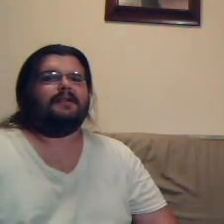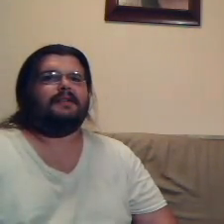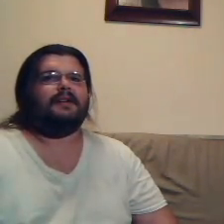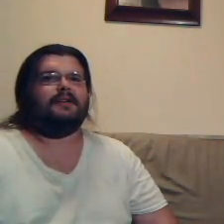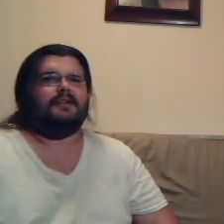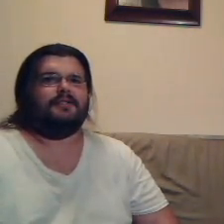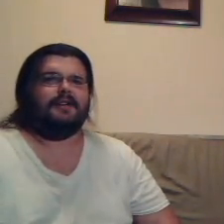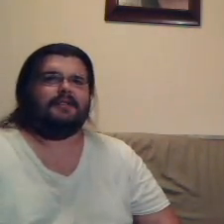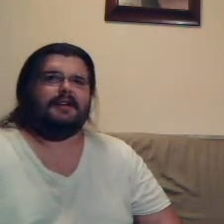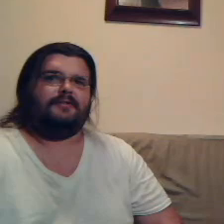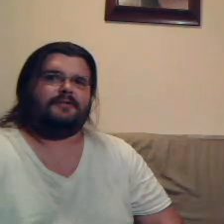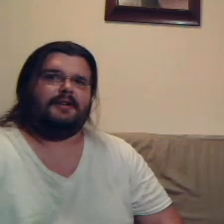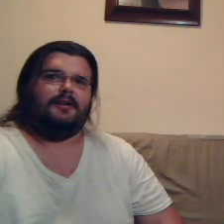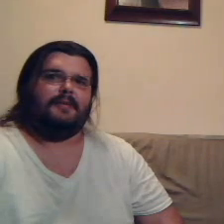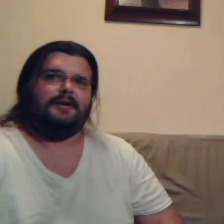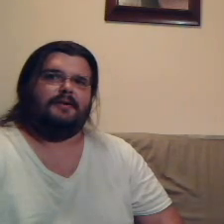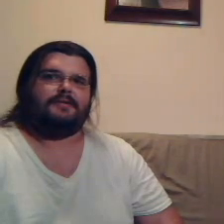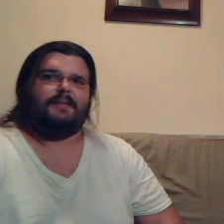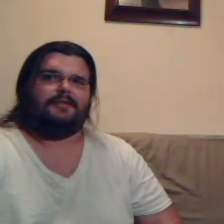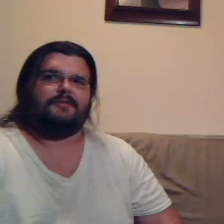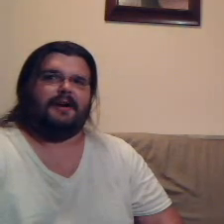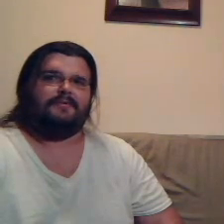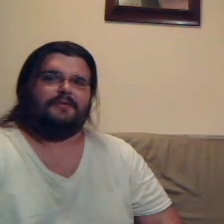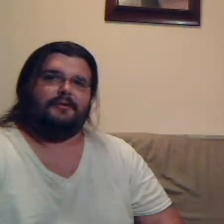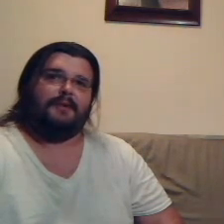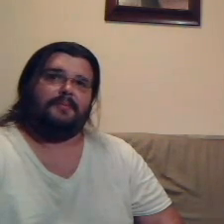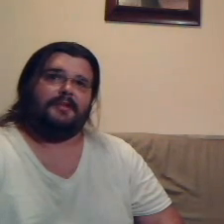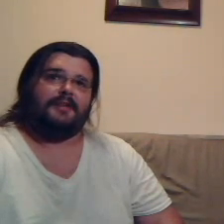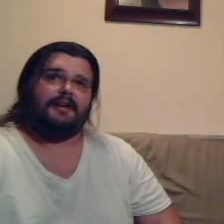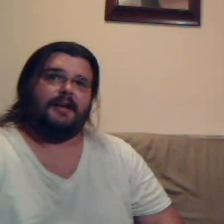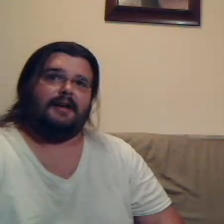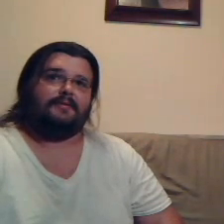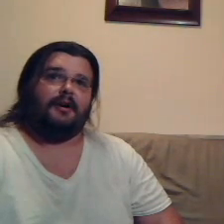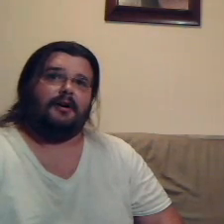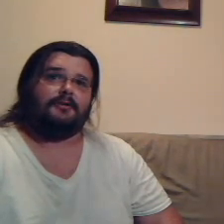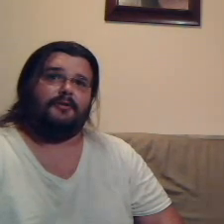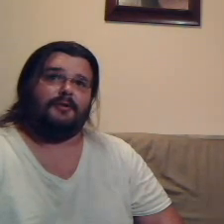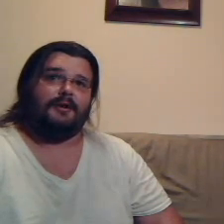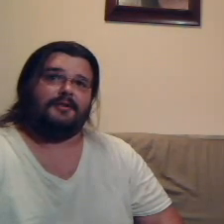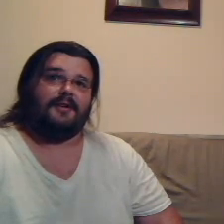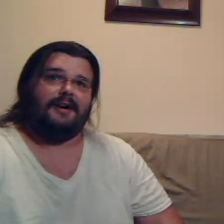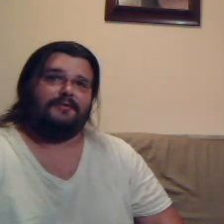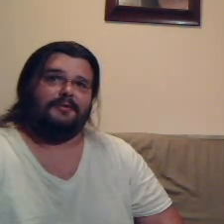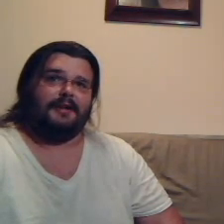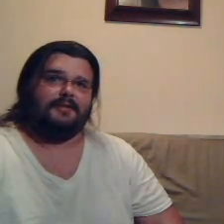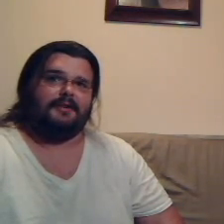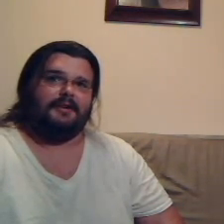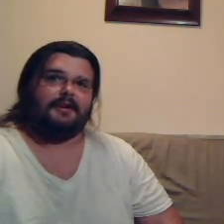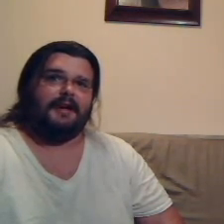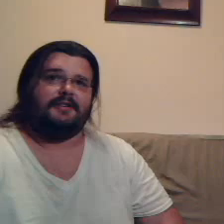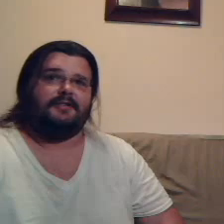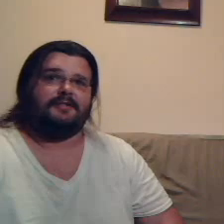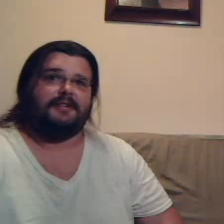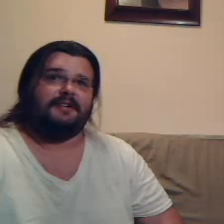Yeah, another thing that used to get on my nerves about the Drive-Thru, people that think they have to haunt the horn in the Drive-Thru to get the cashier's attention.